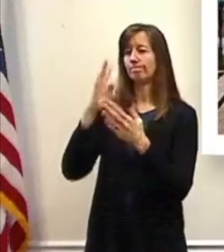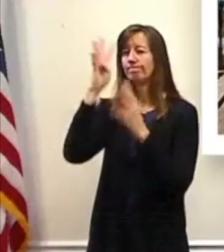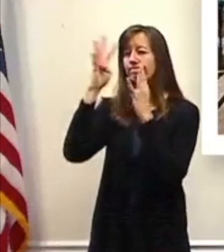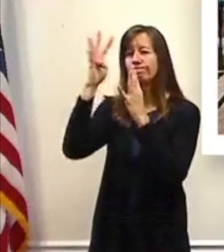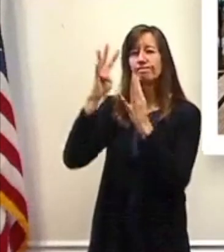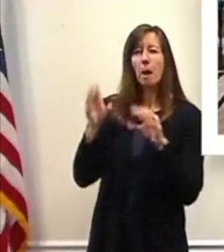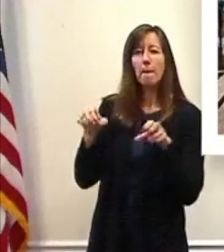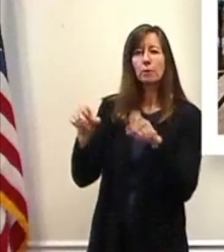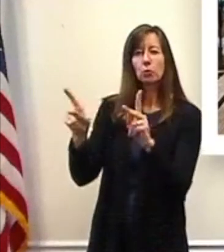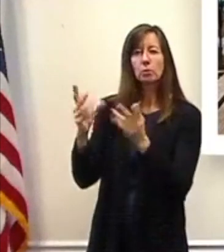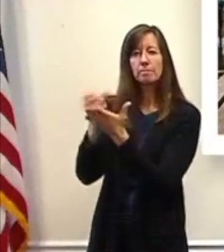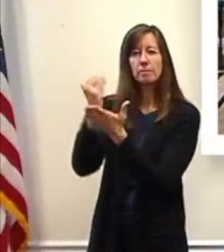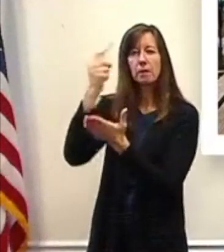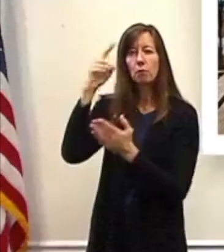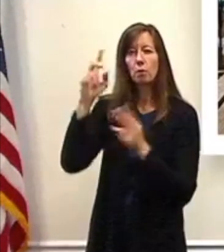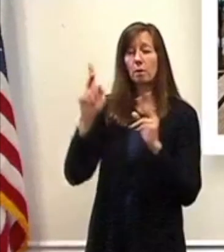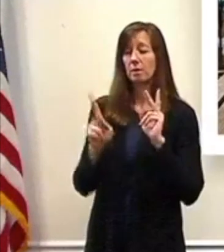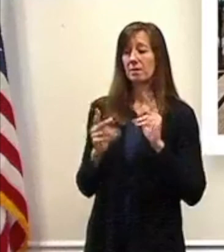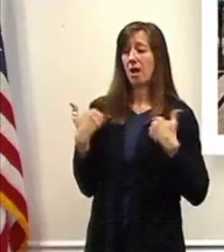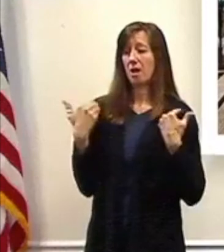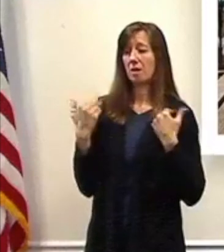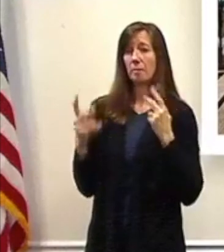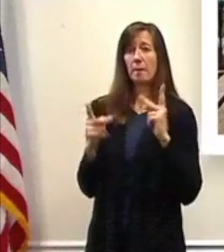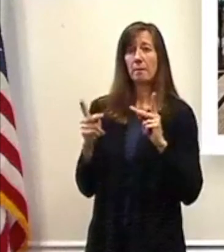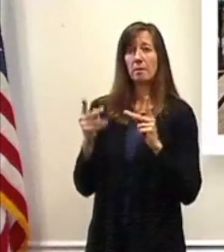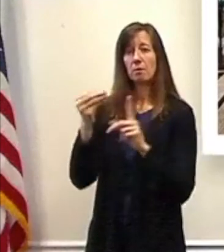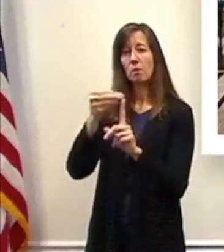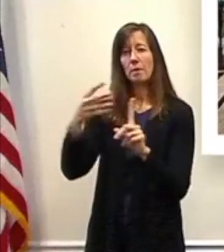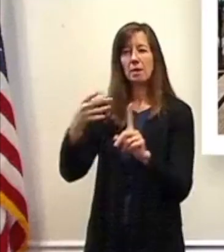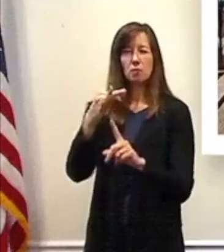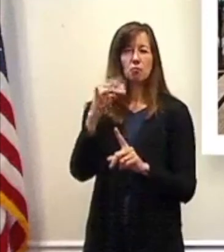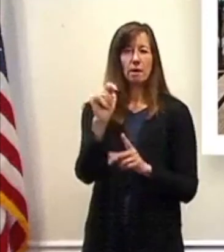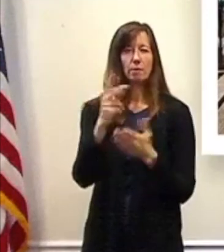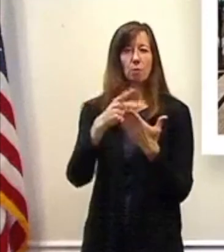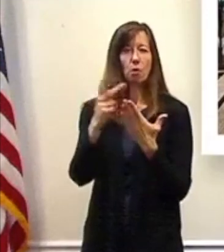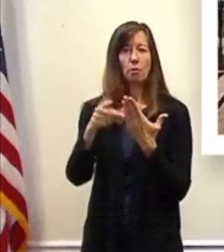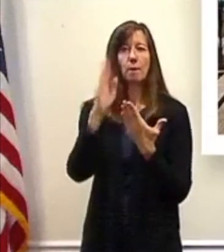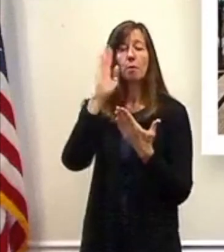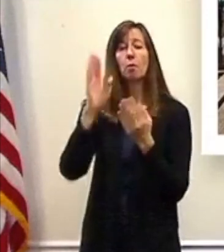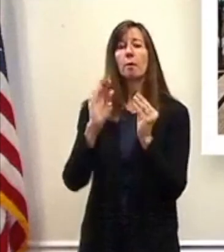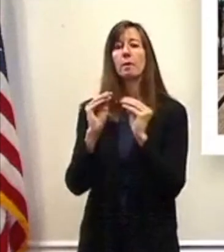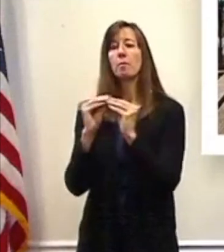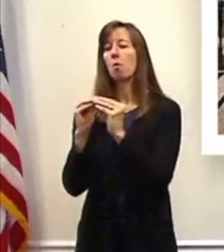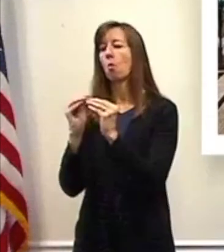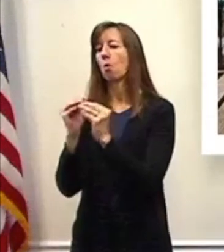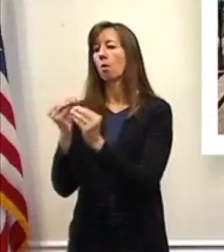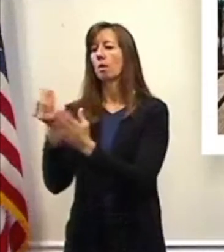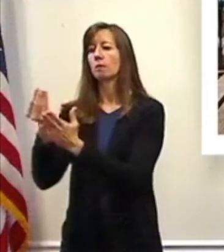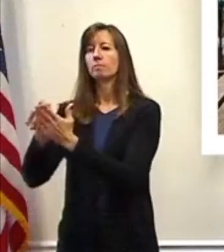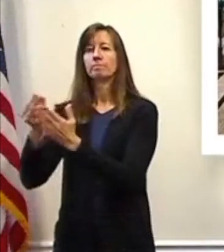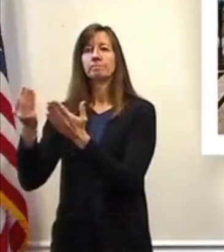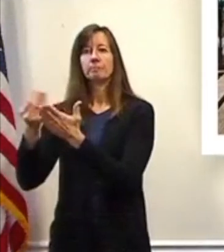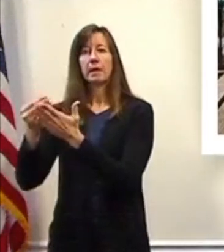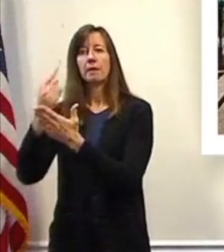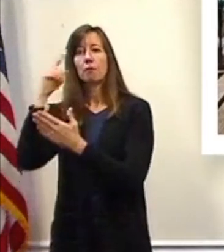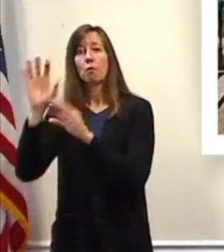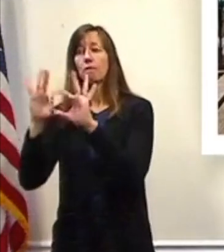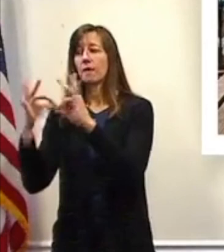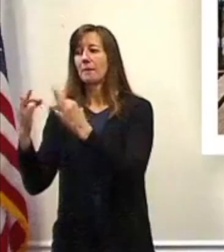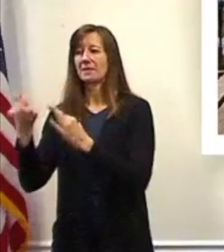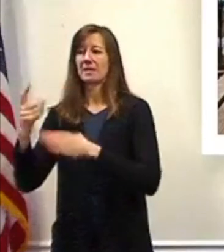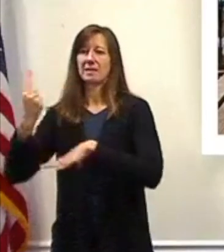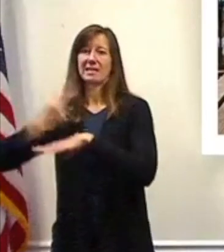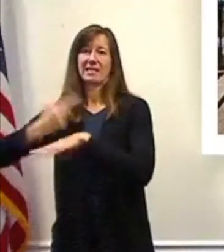expansion of our grant program to provide assistance scholarships to families that are in need of daycare during these most challenging